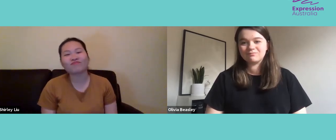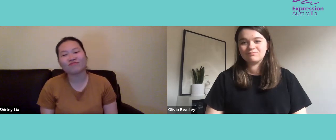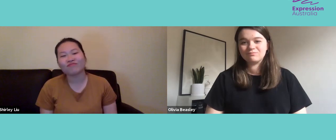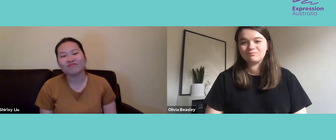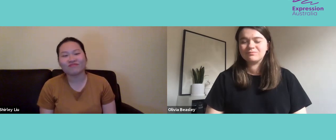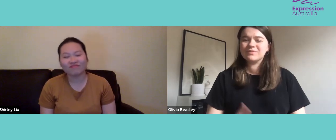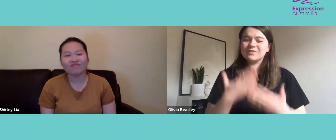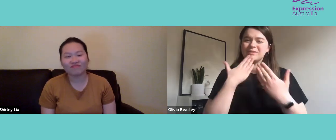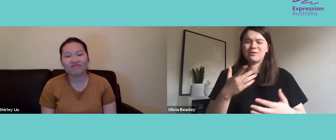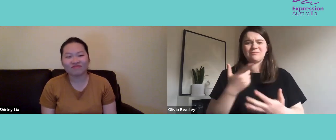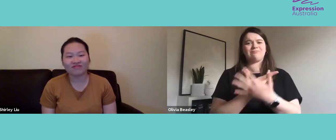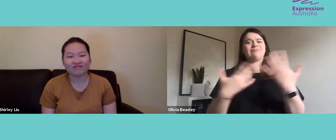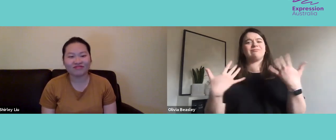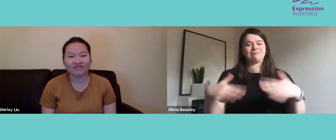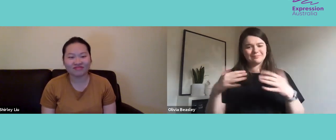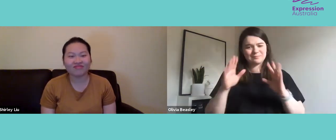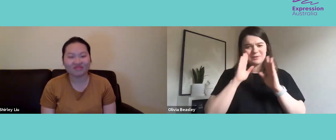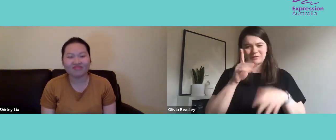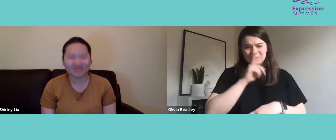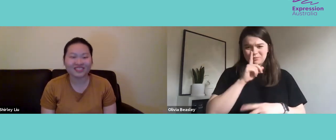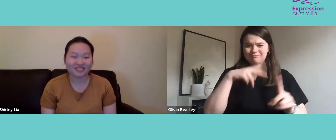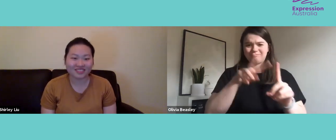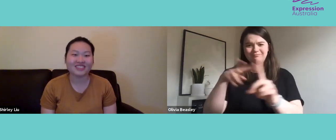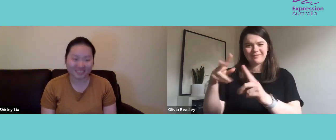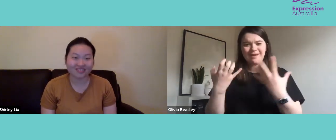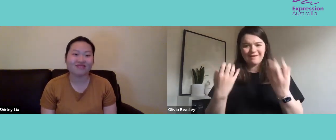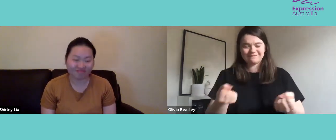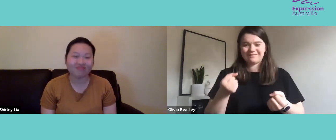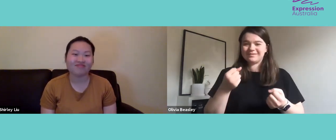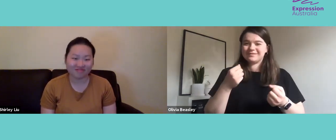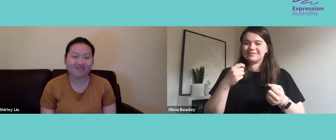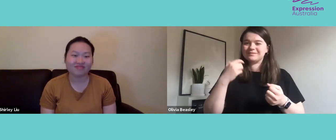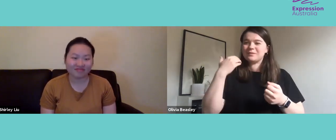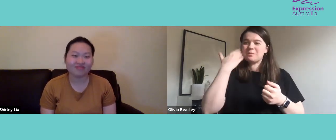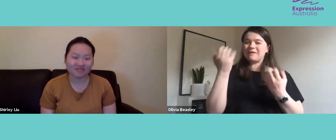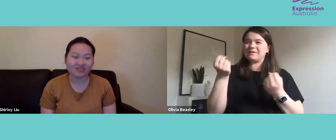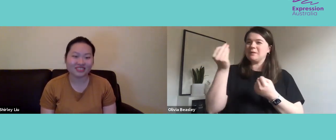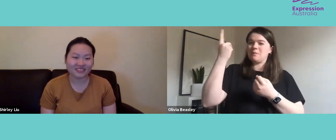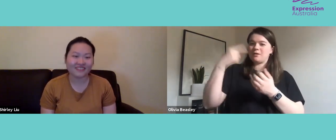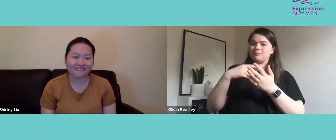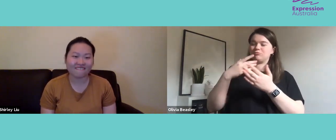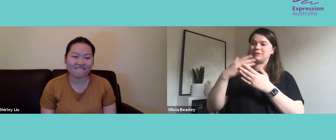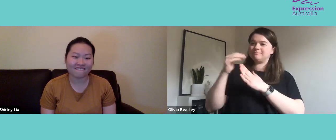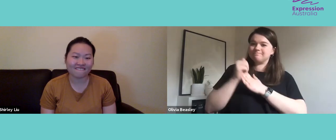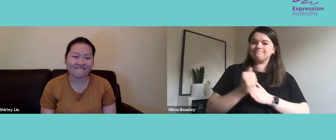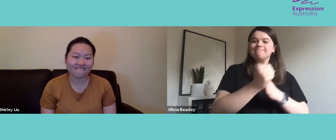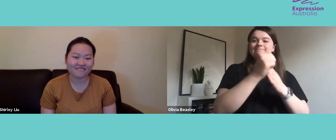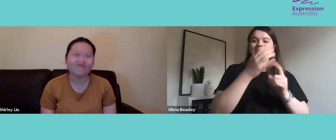what we need to during life, our life. And thank you for sharing, and thank you for